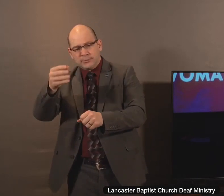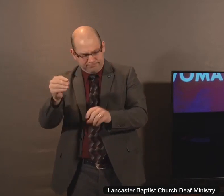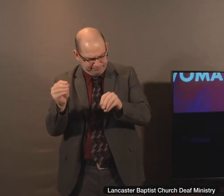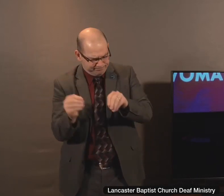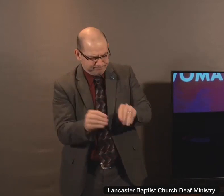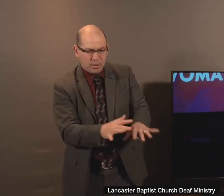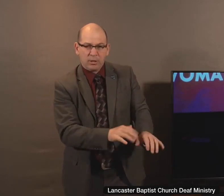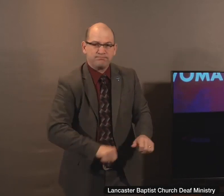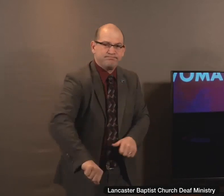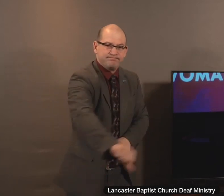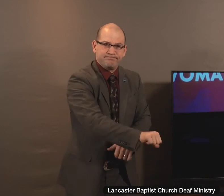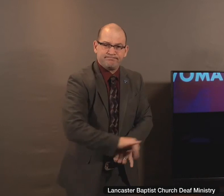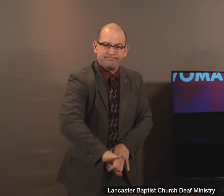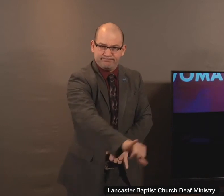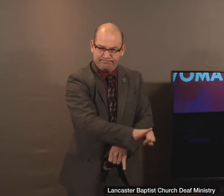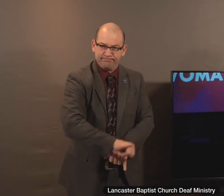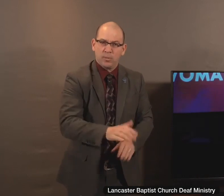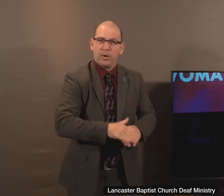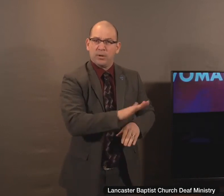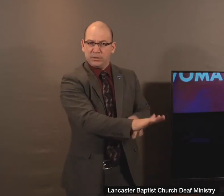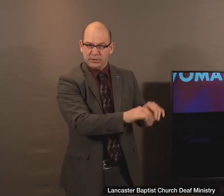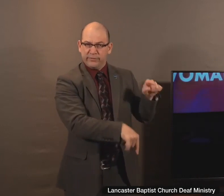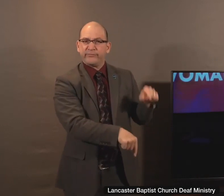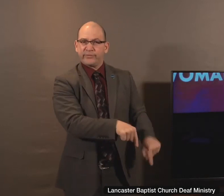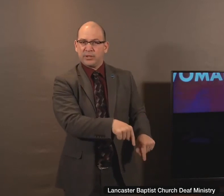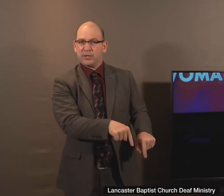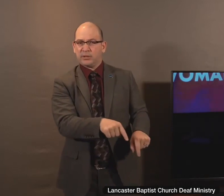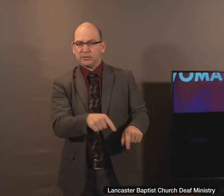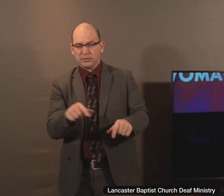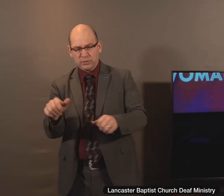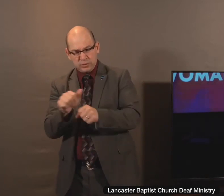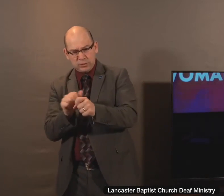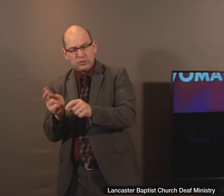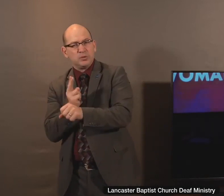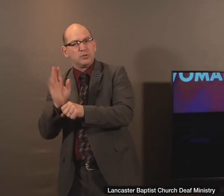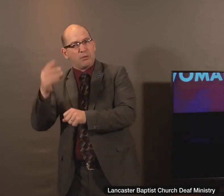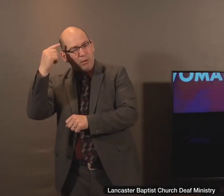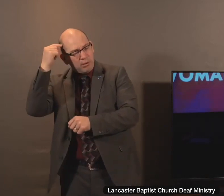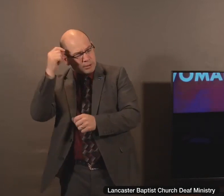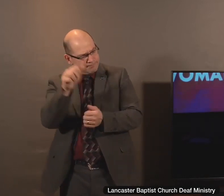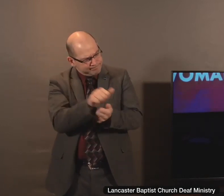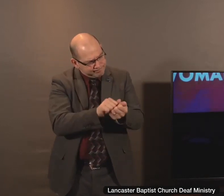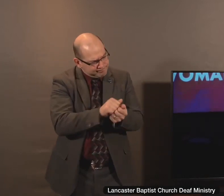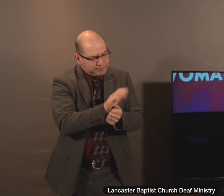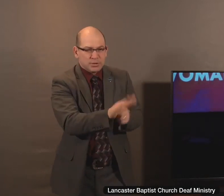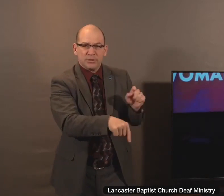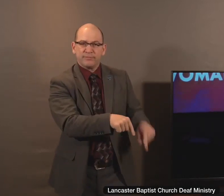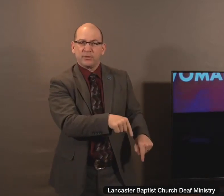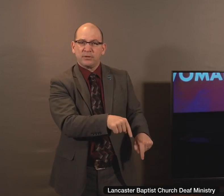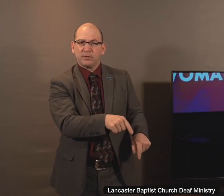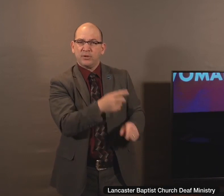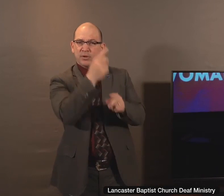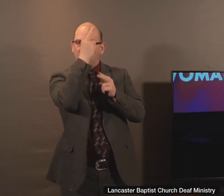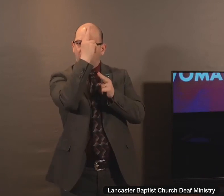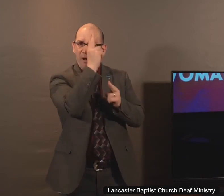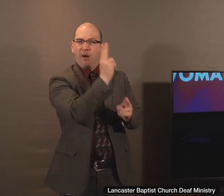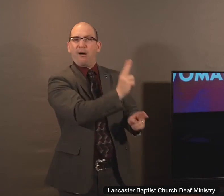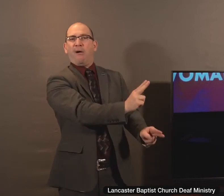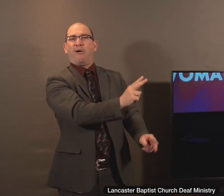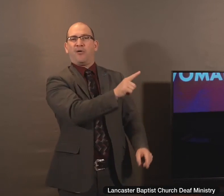act of love, an act of acknowledging you are the Lord. You are worthy of my worship.